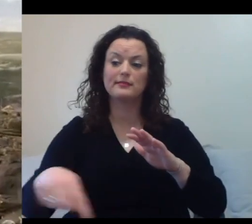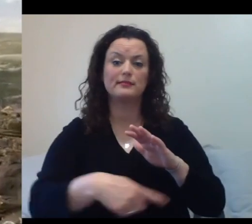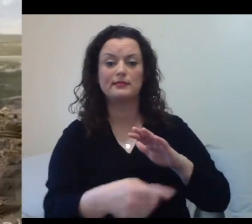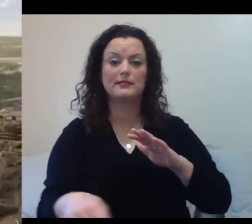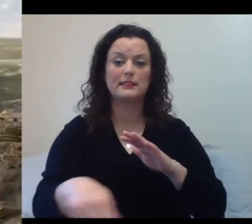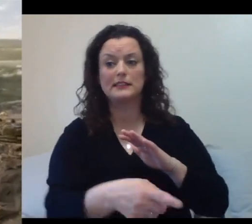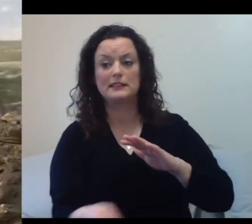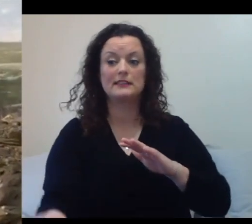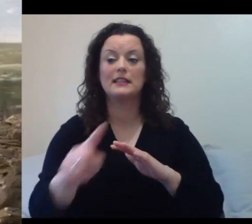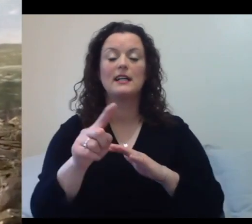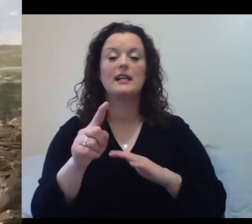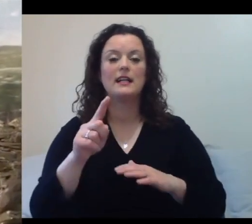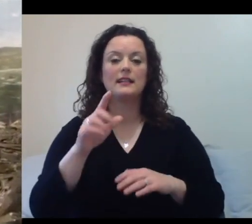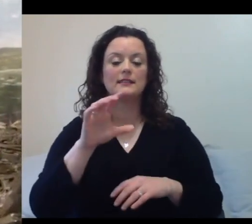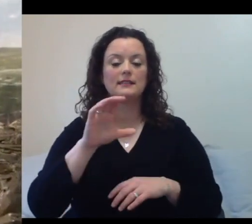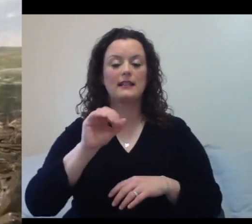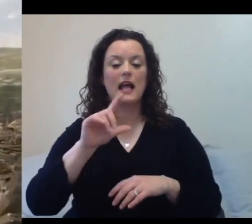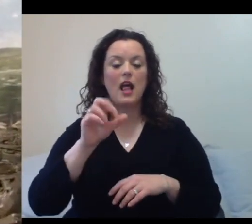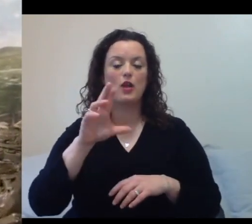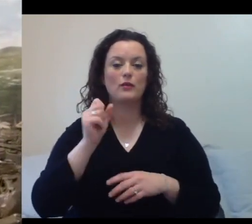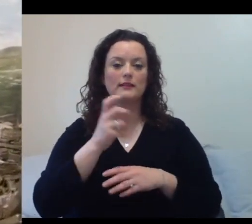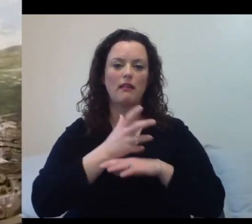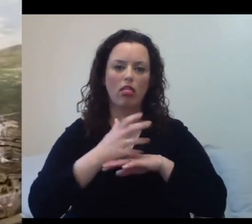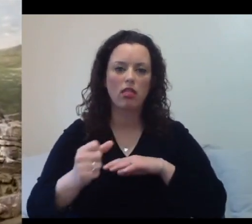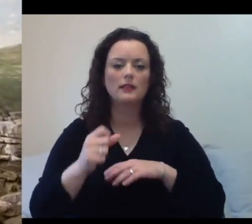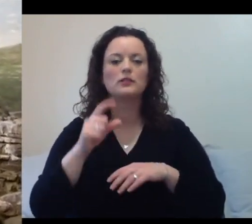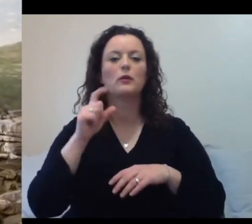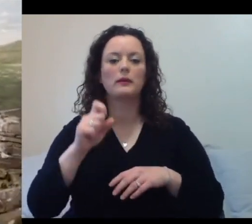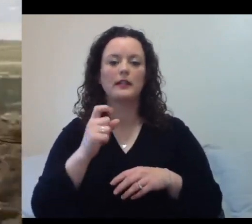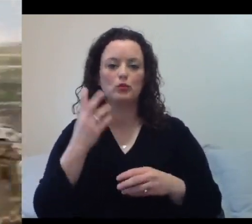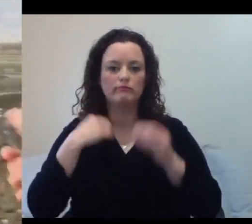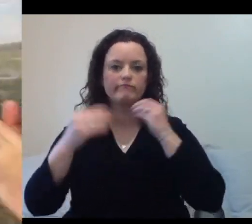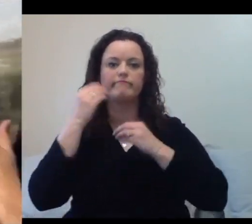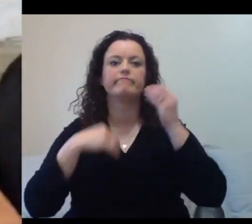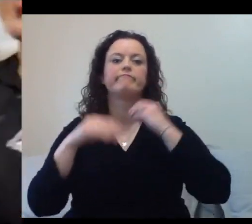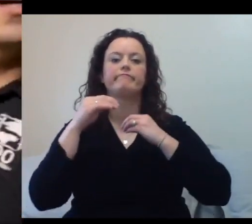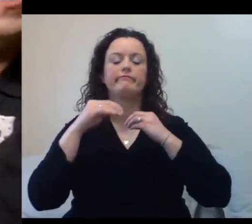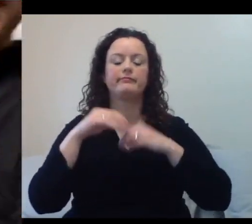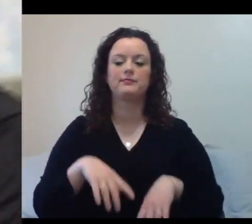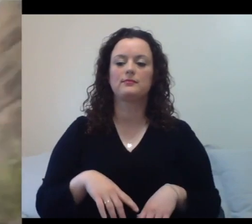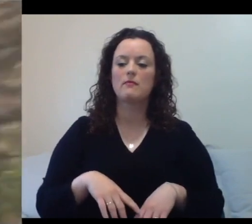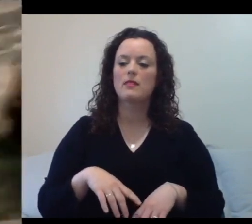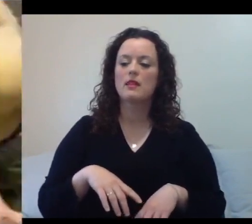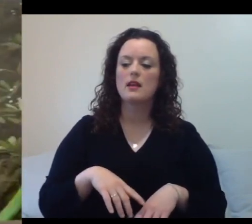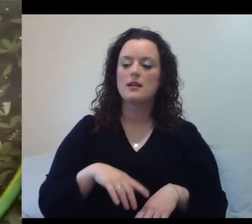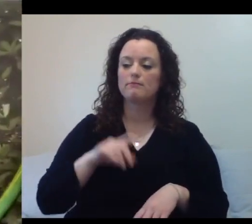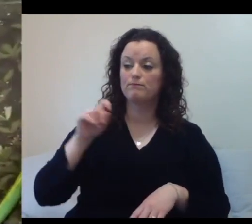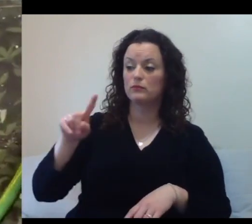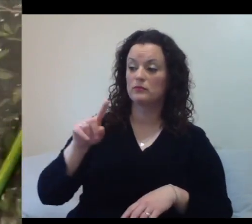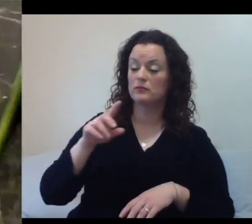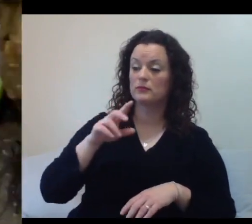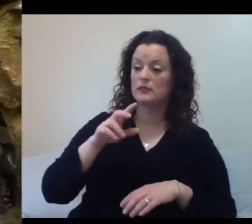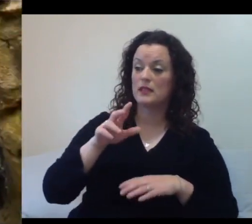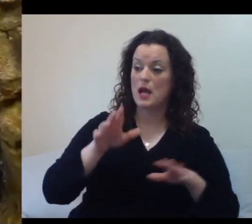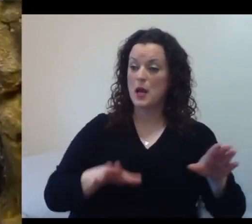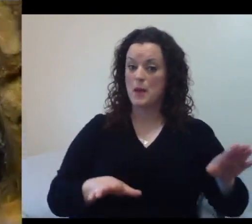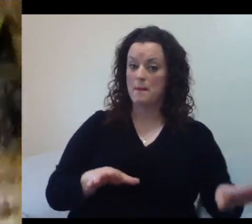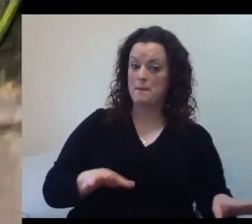Do penguins have tongues? Penguins do have tongues. And one of the crazy things with penguin tongues, their tongues have the little